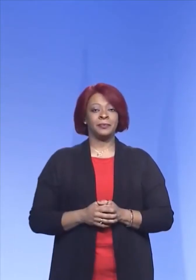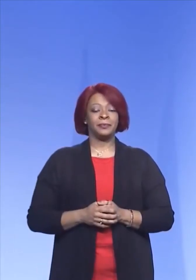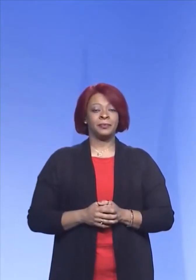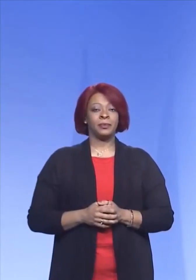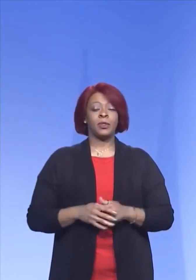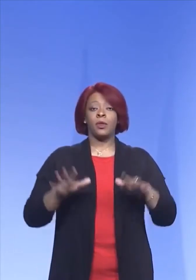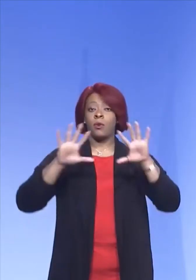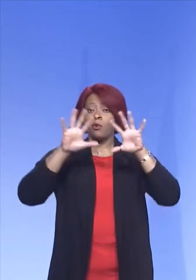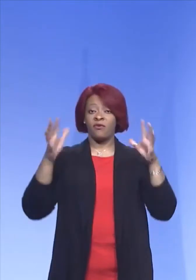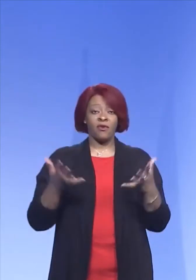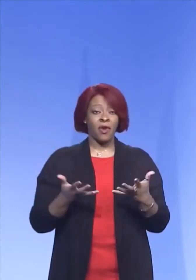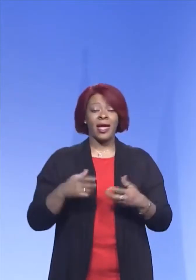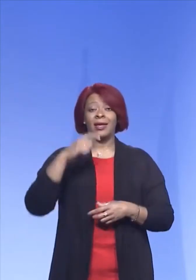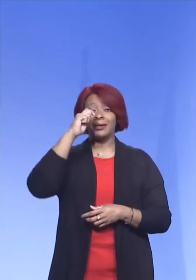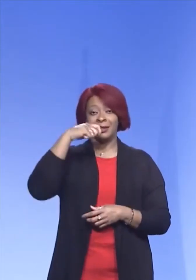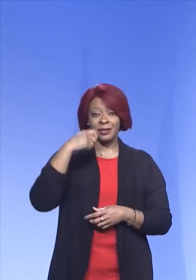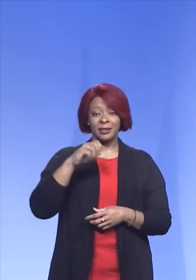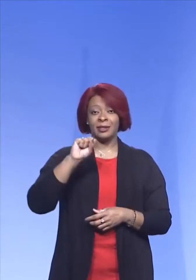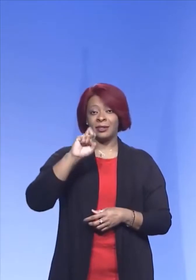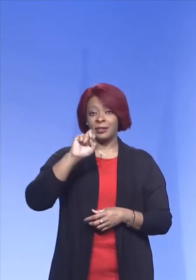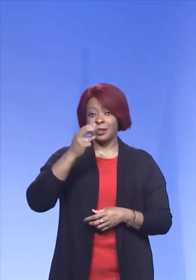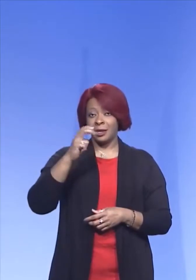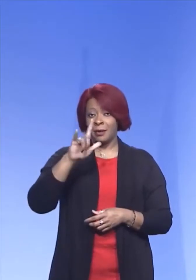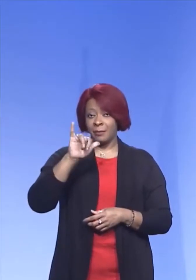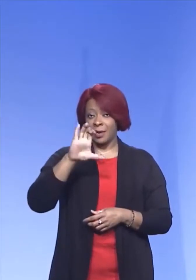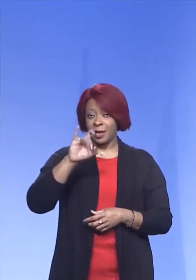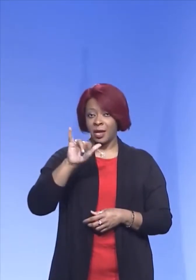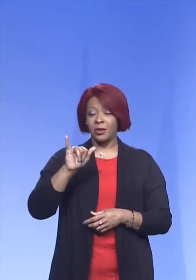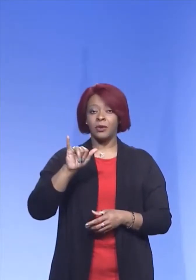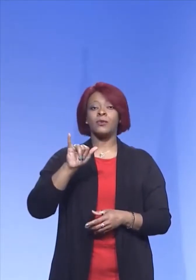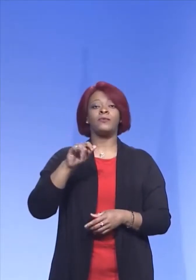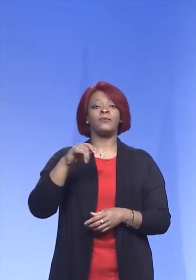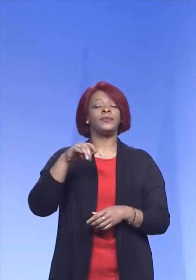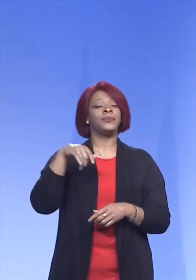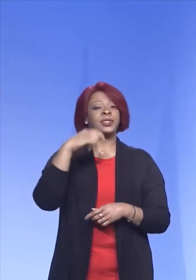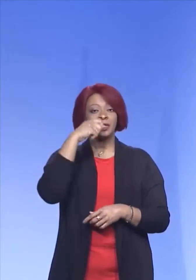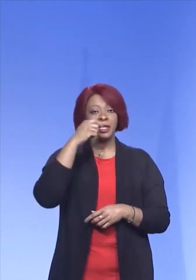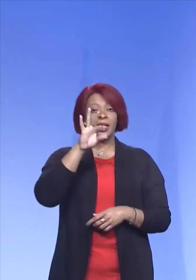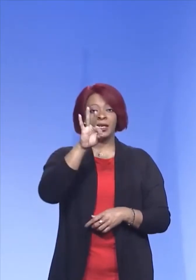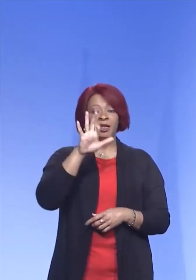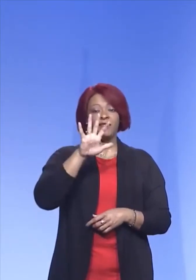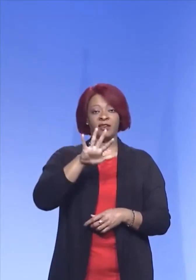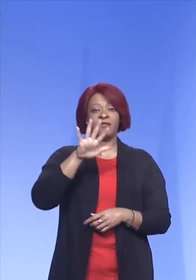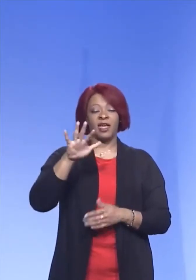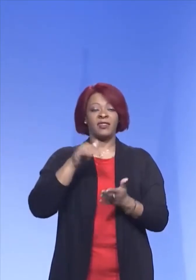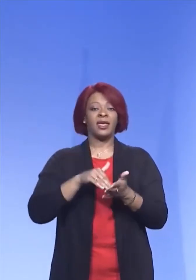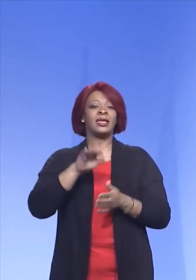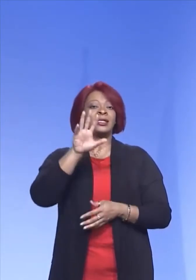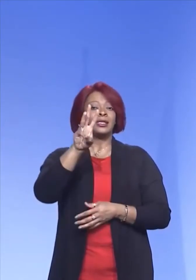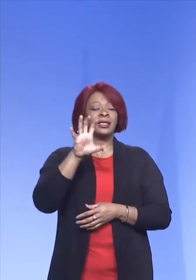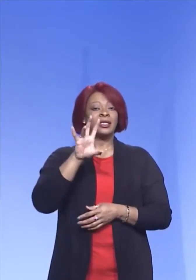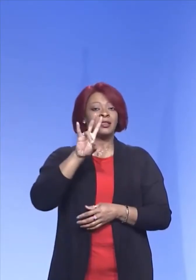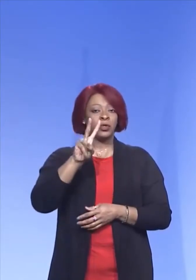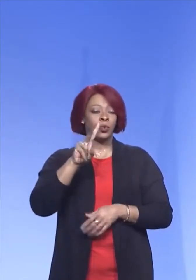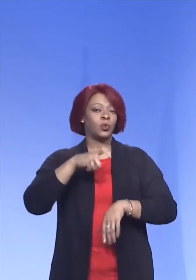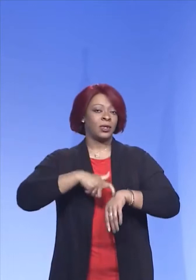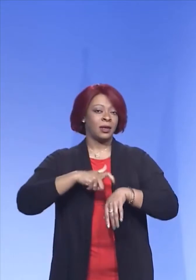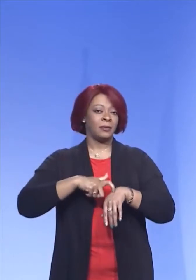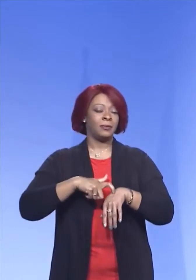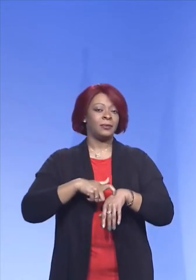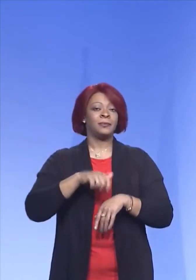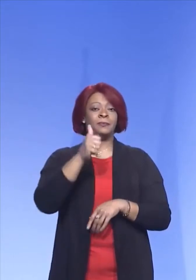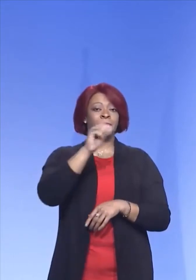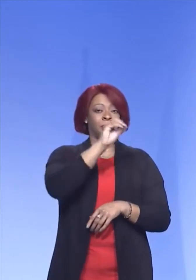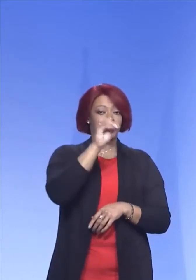overall testing, Shelby County residents have been tested 955,672 times, and 10